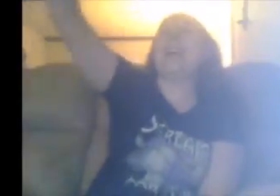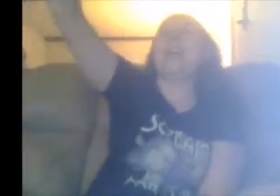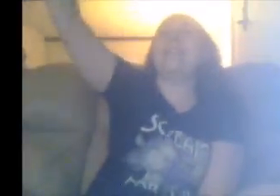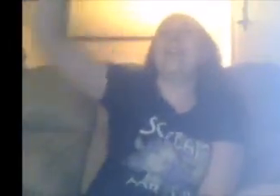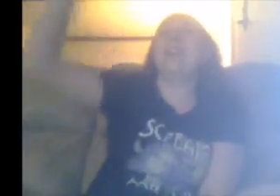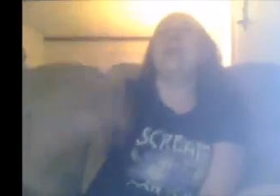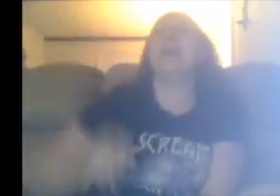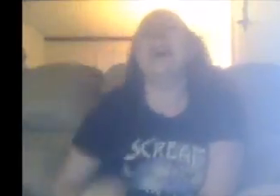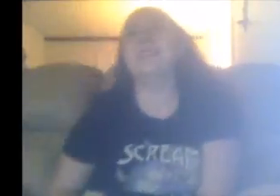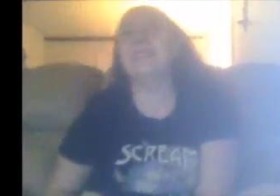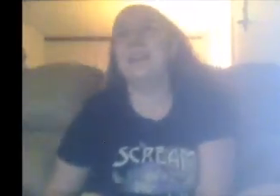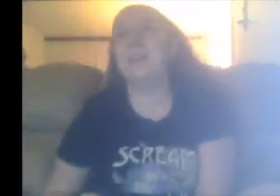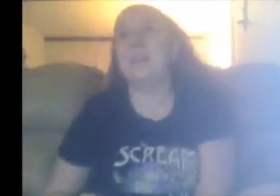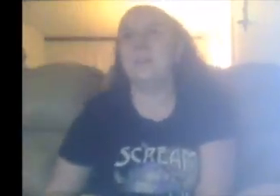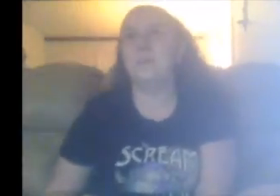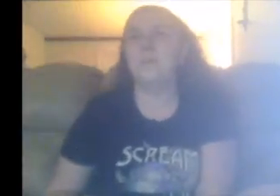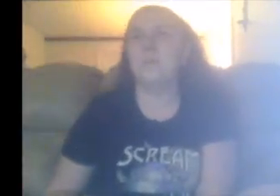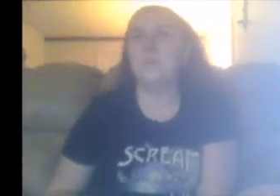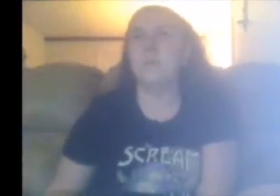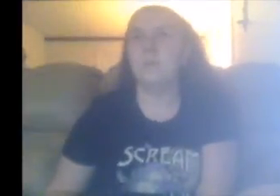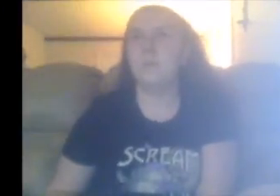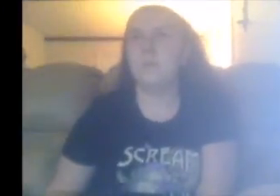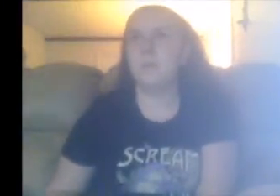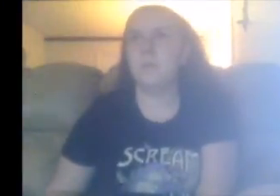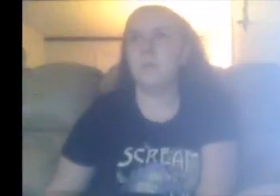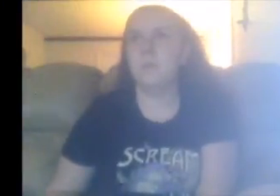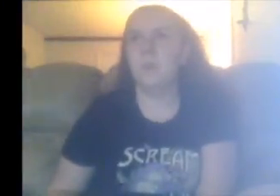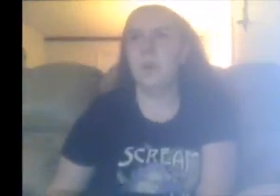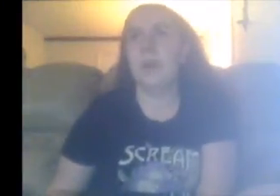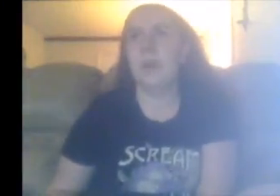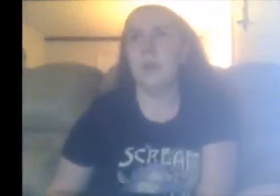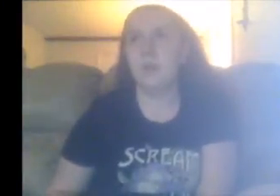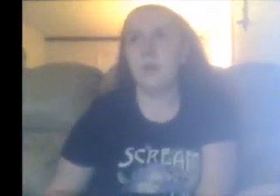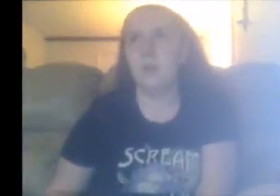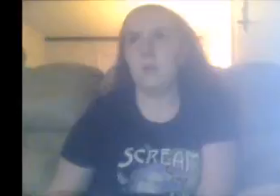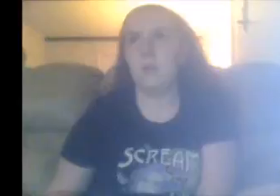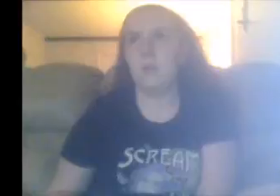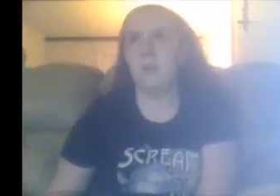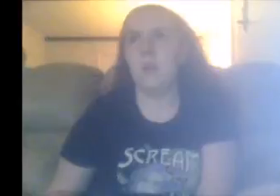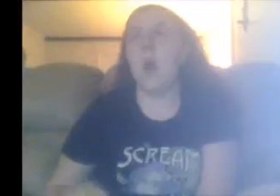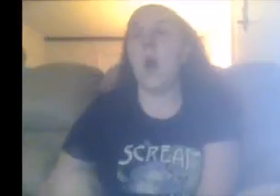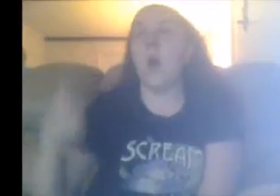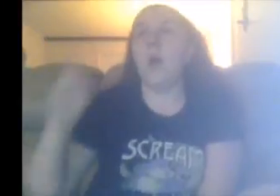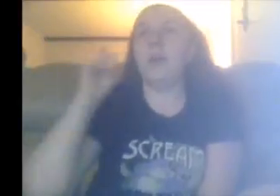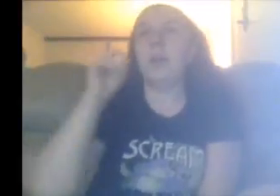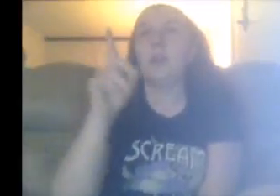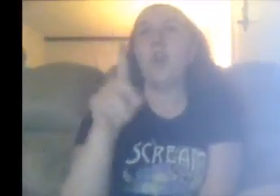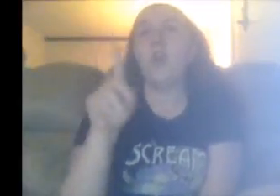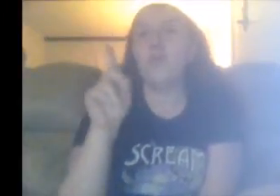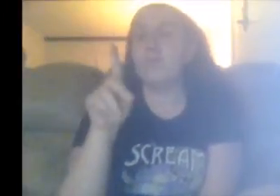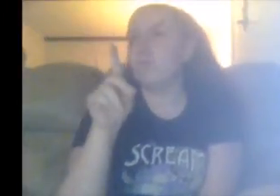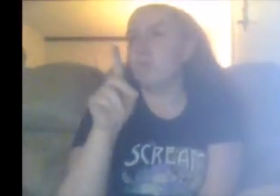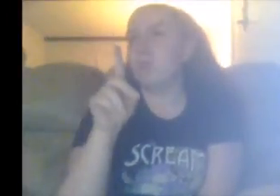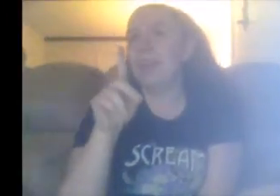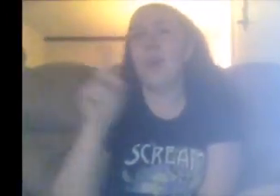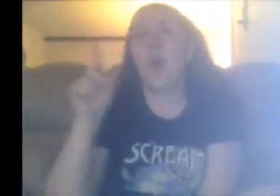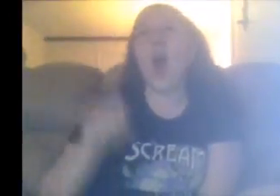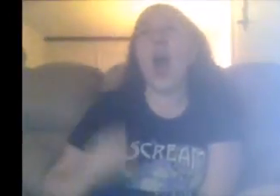...Sincarra flying high to Tyler Breeze! Wait! You get a two! So that's... Ah!